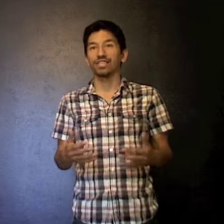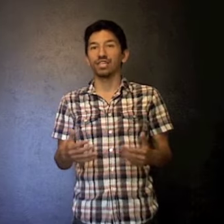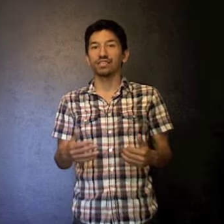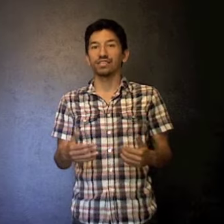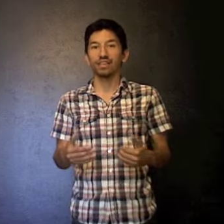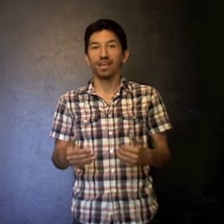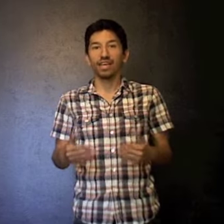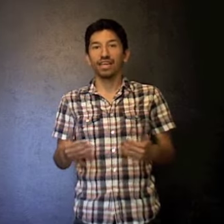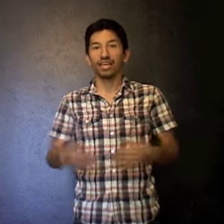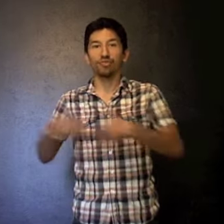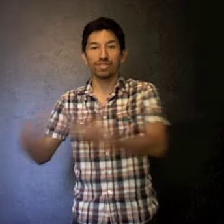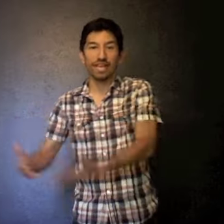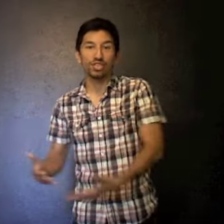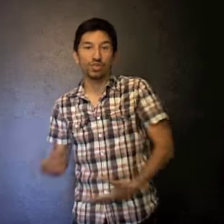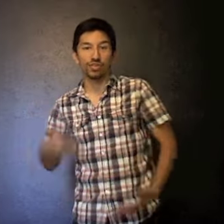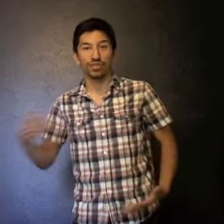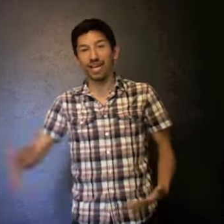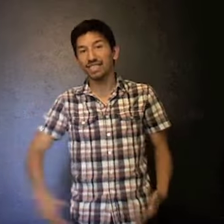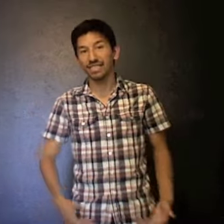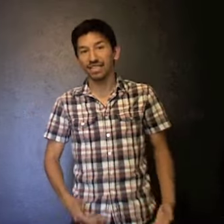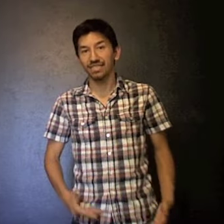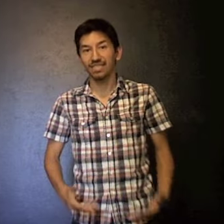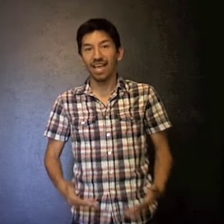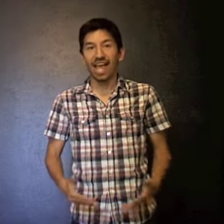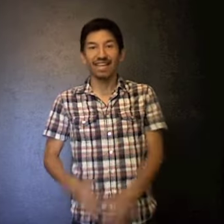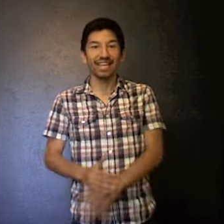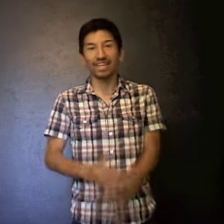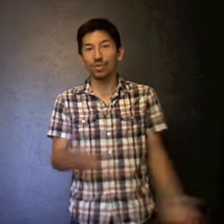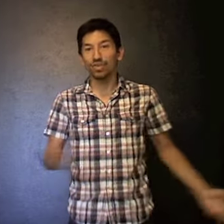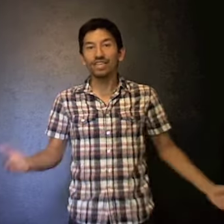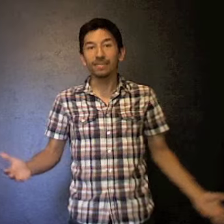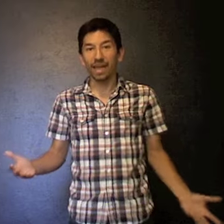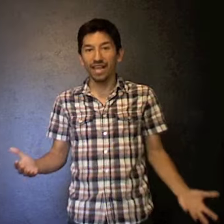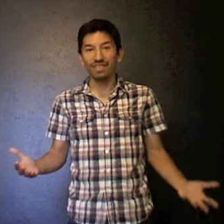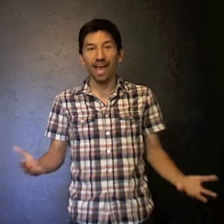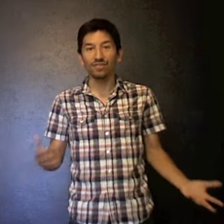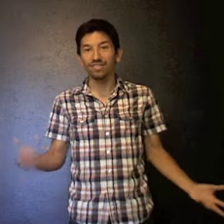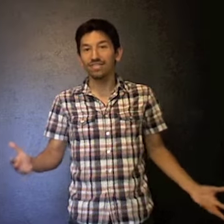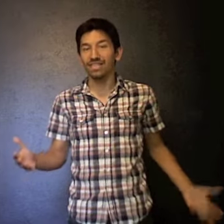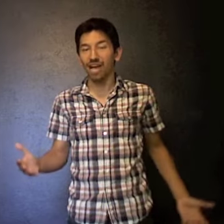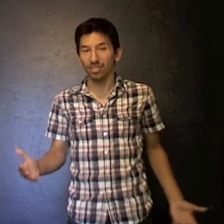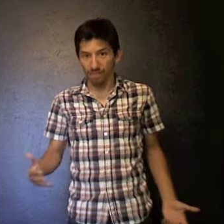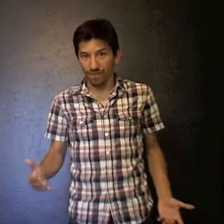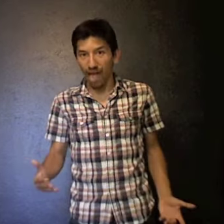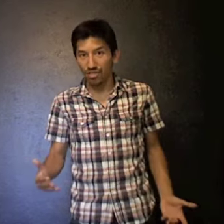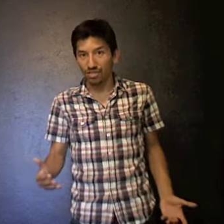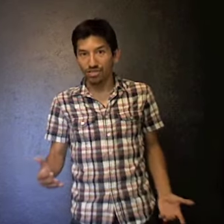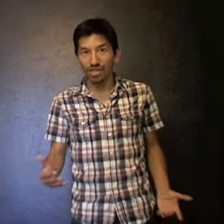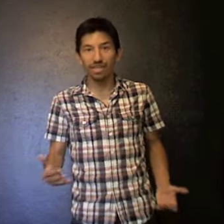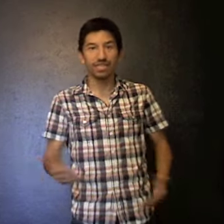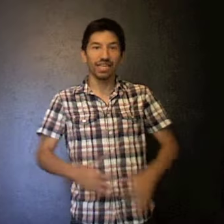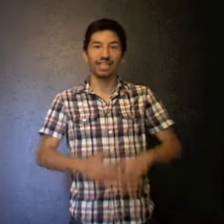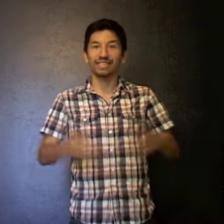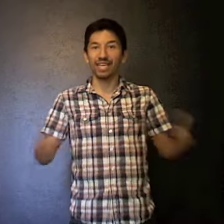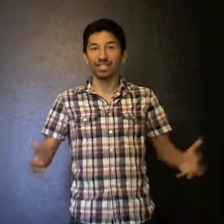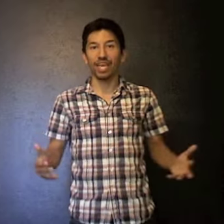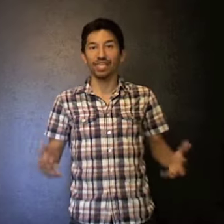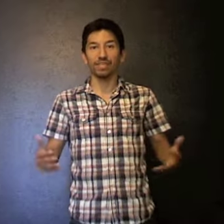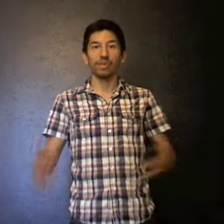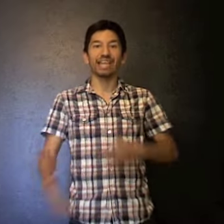just get credentialed or licensed and then I don't need to pay thousands and thousands of dollars to get this education, but I